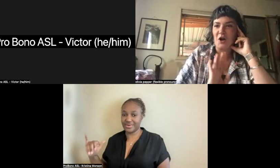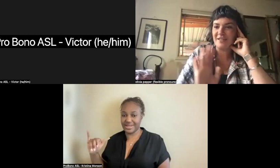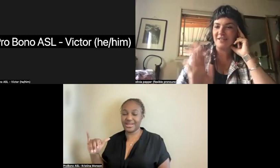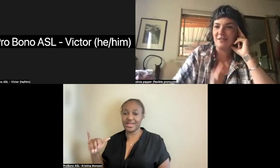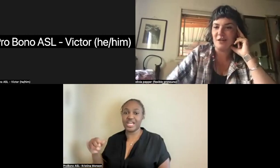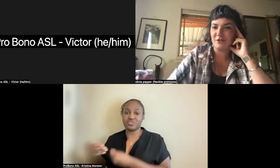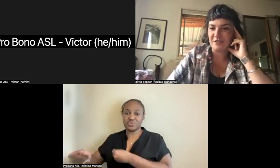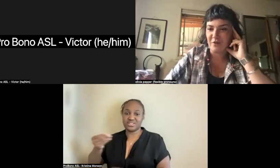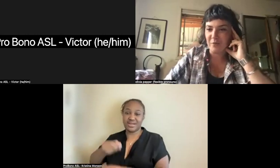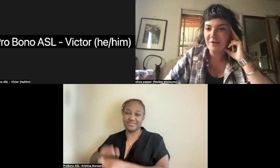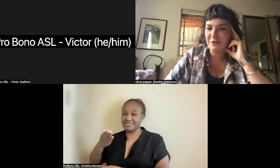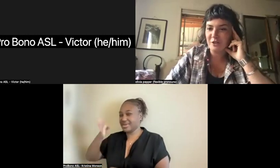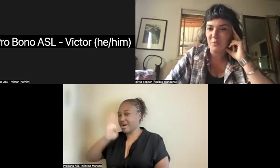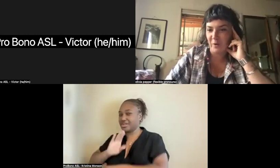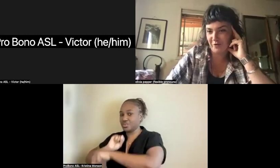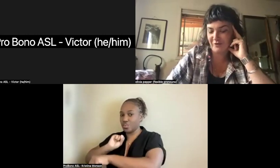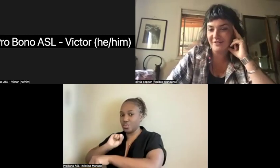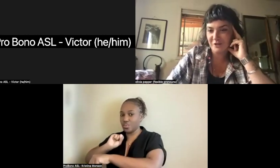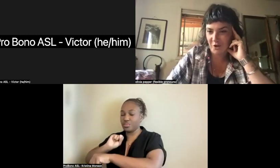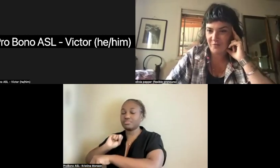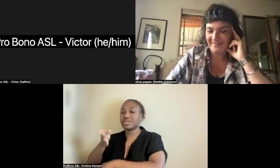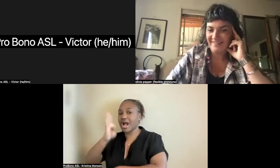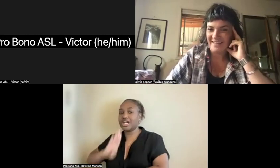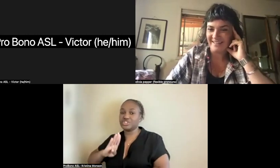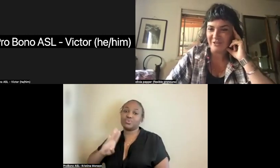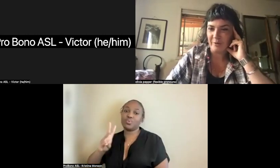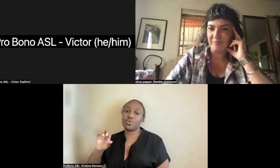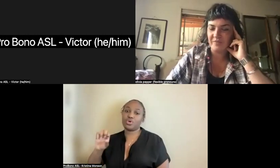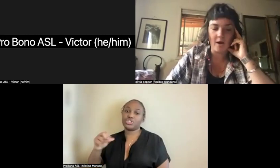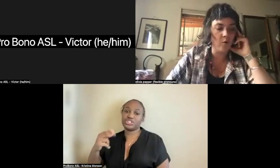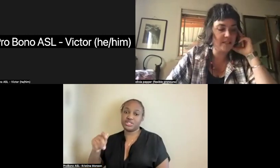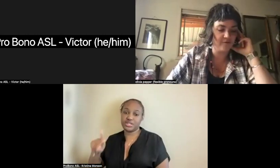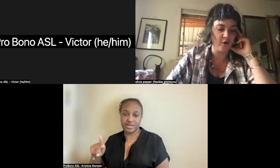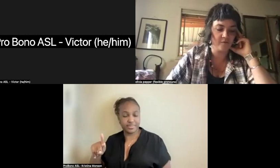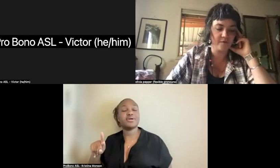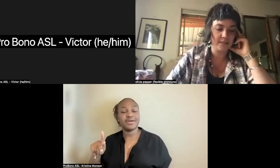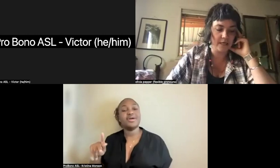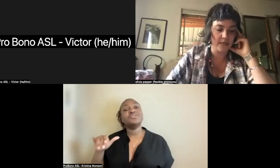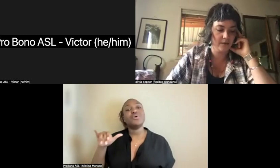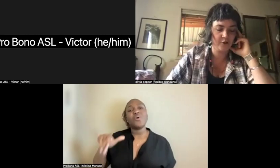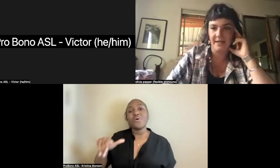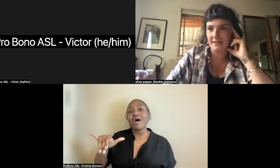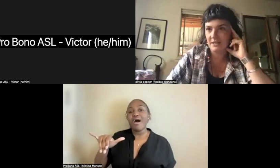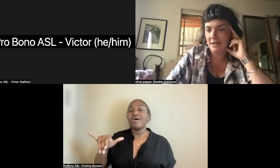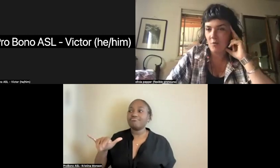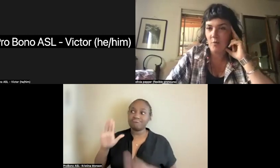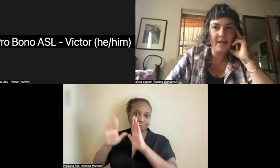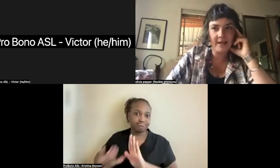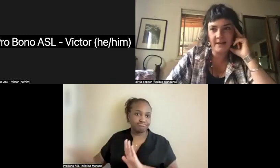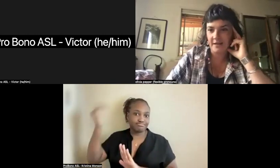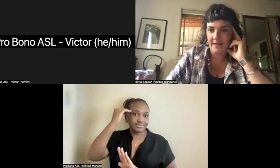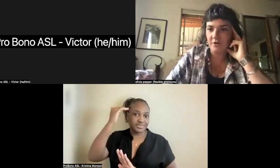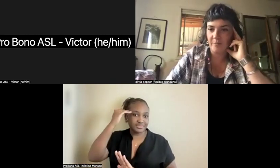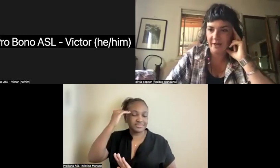Starhawk is, is not transphobic, which is wonderful to know. And, um, they always involved, uh, trans women